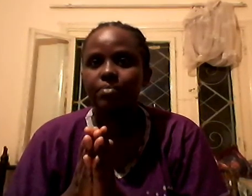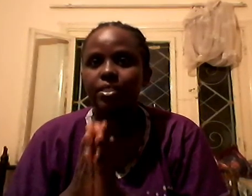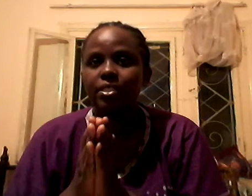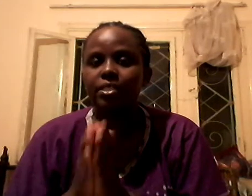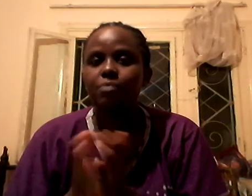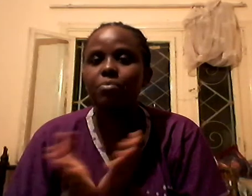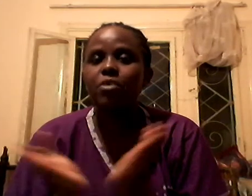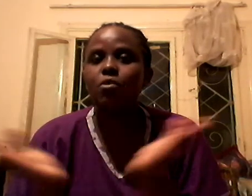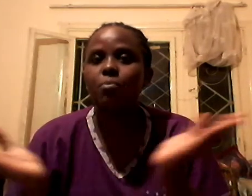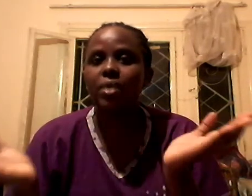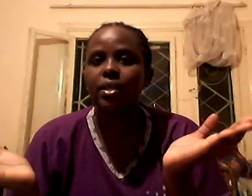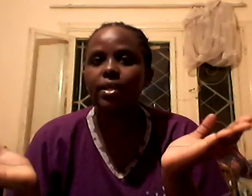Be open.